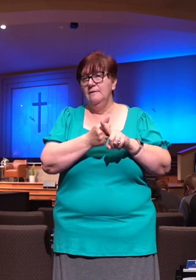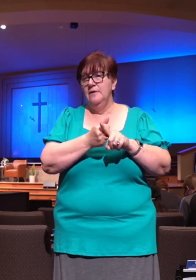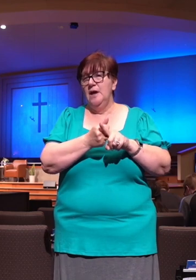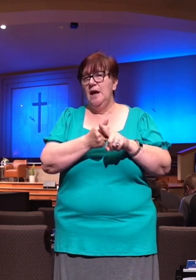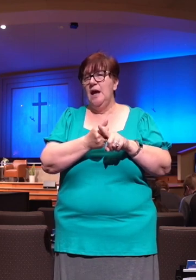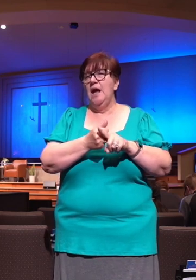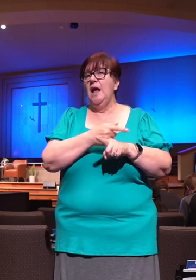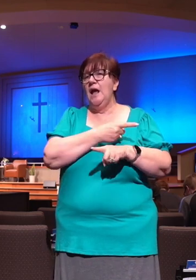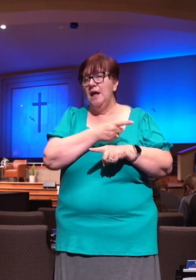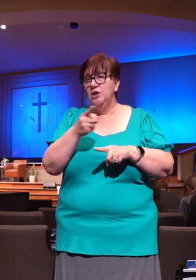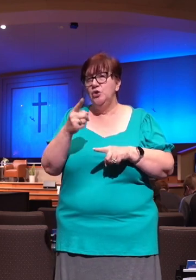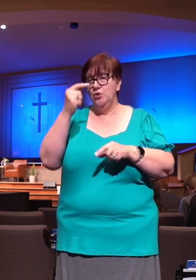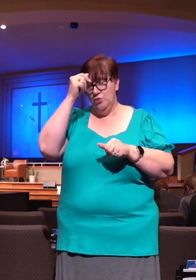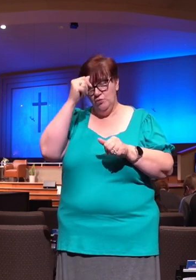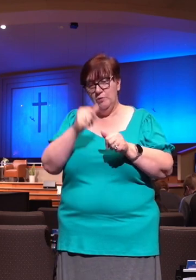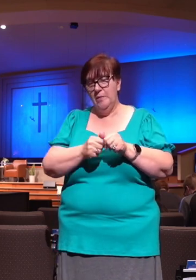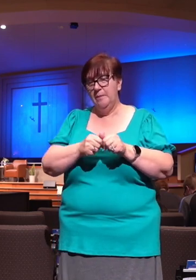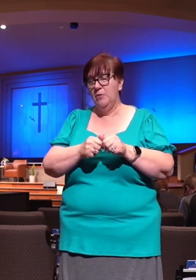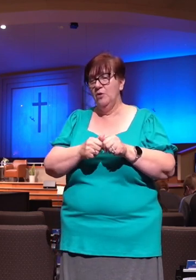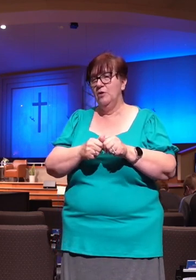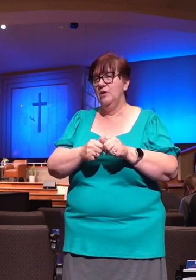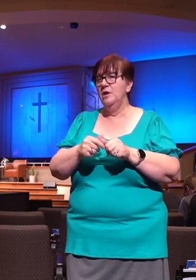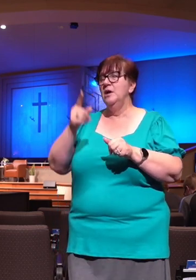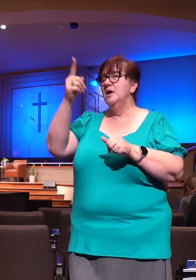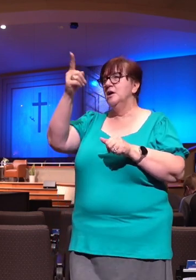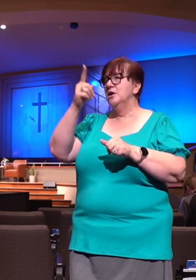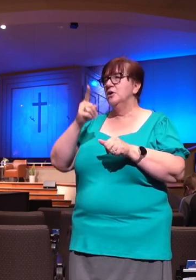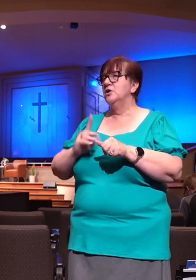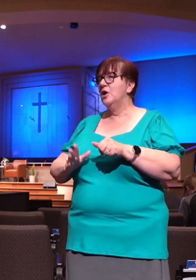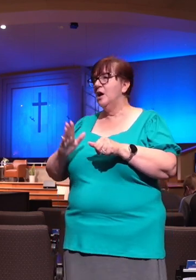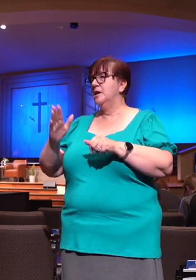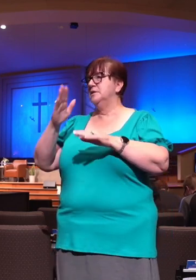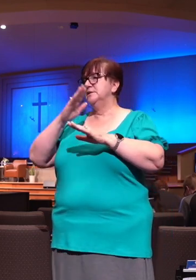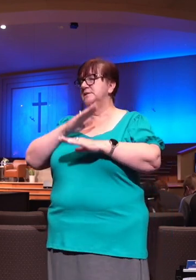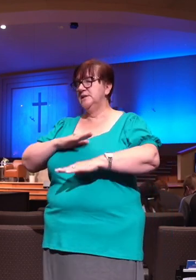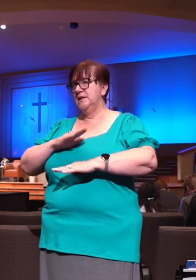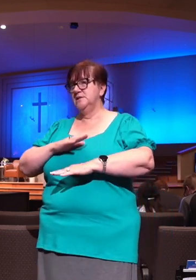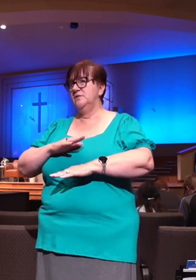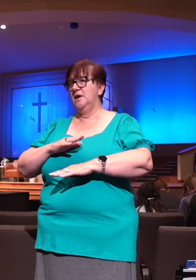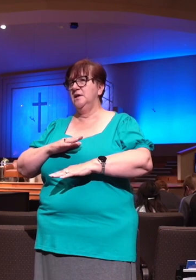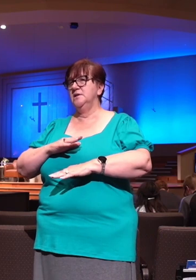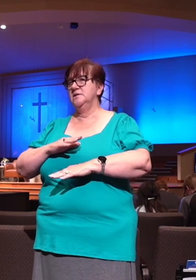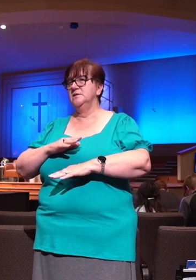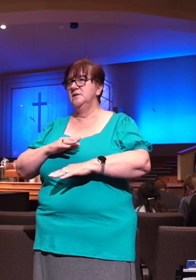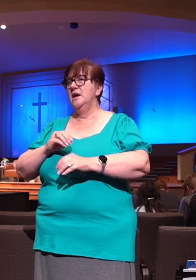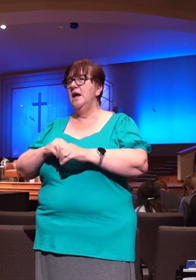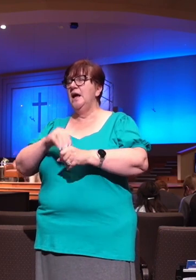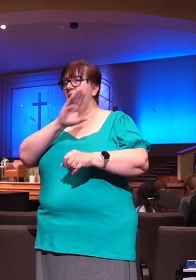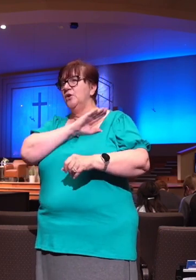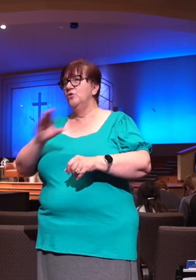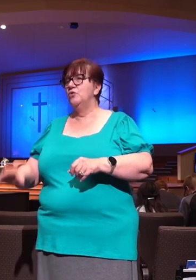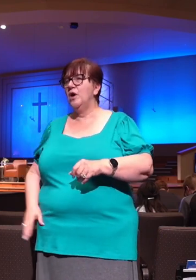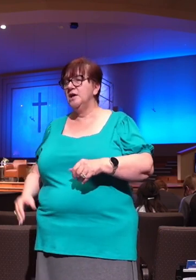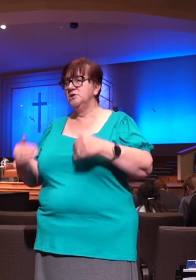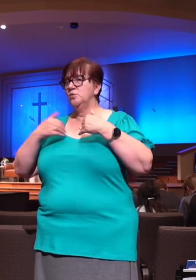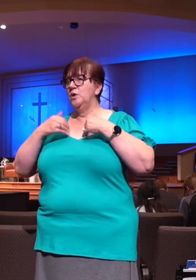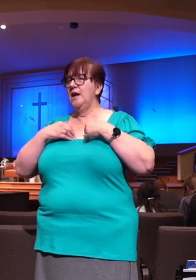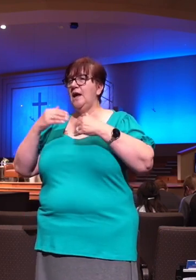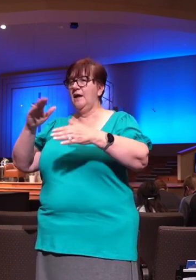is that he is our sustenance. And in Christ we have an inheritance. Not that we deserved or were owed, but it